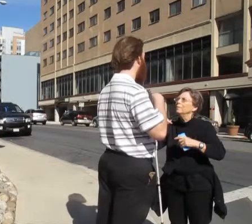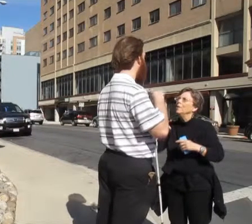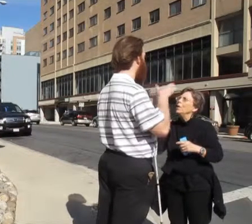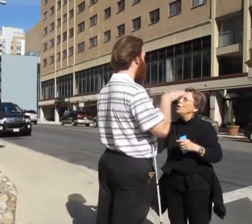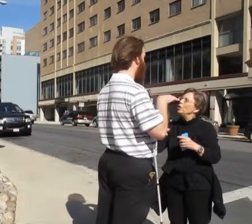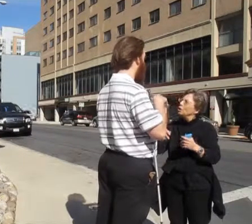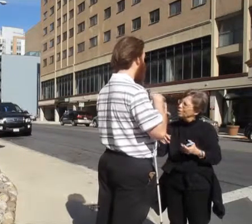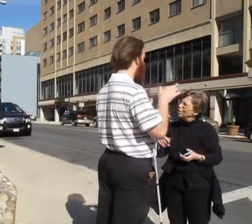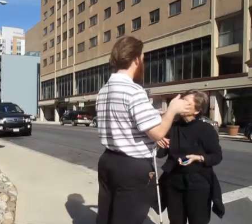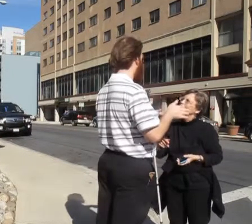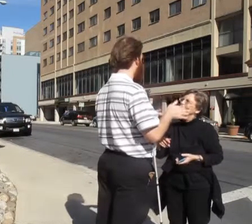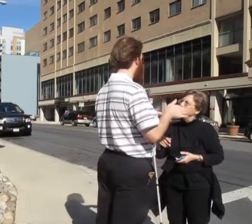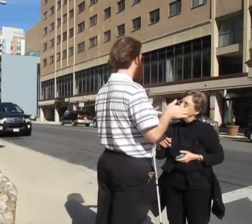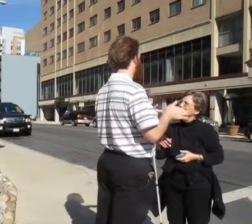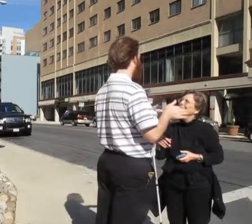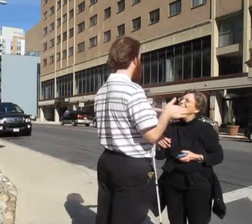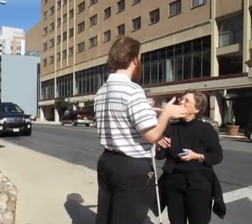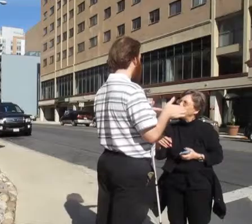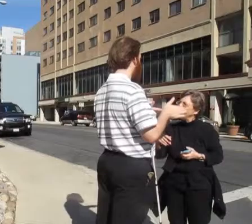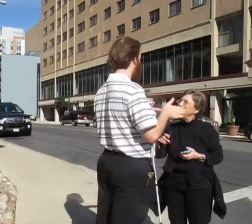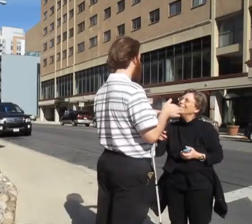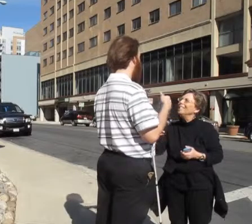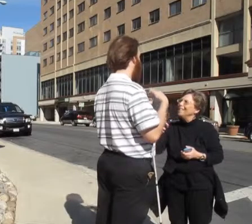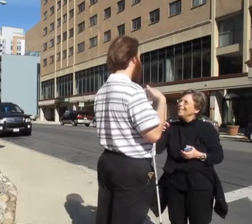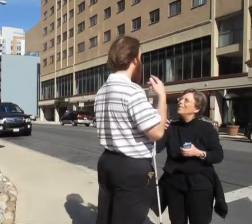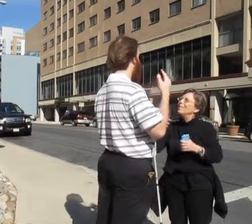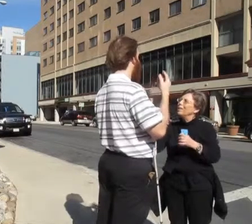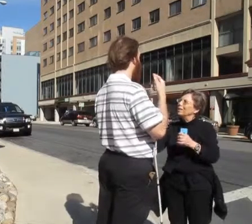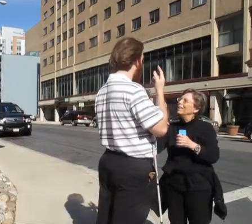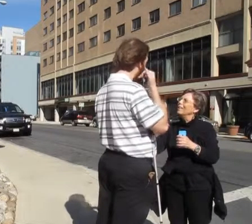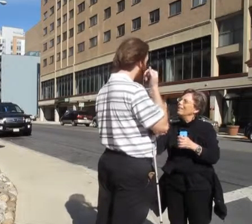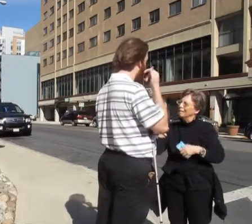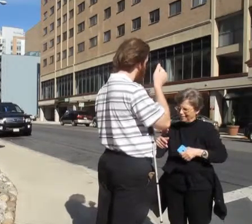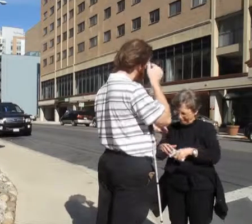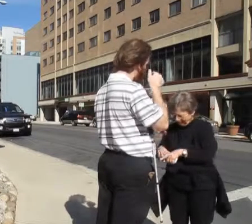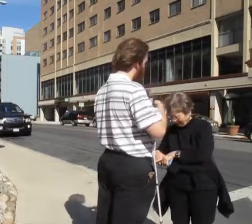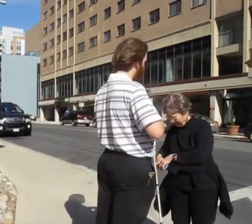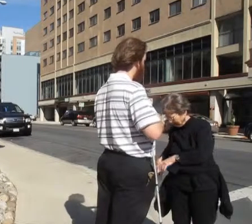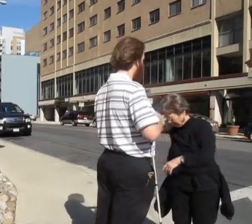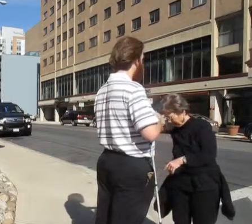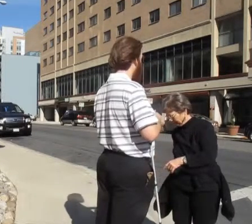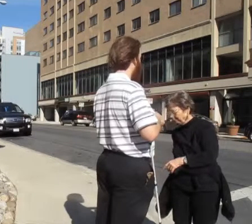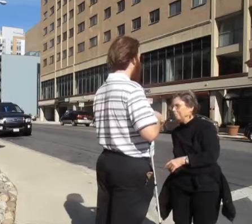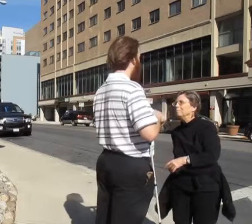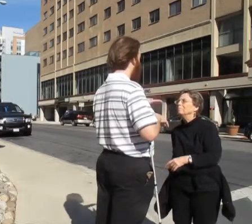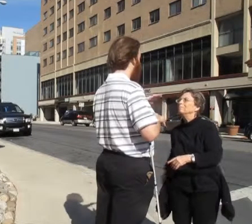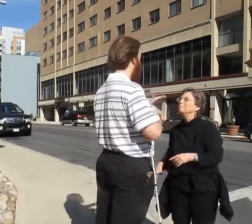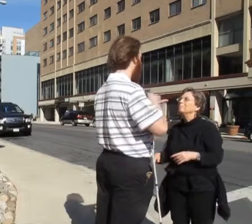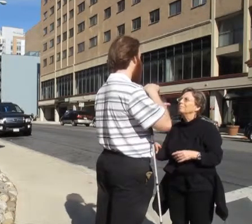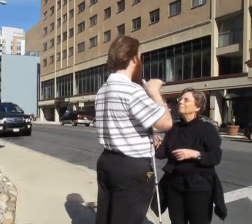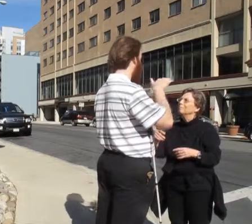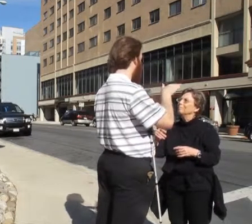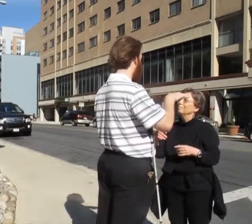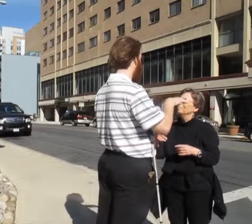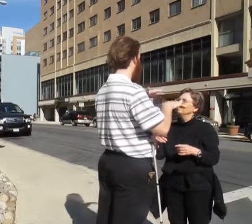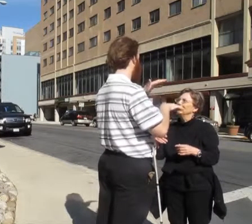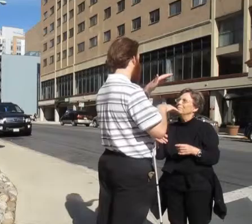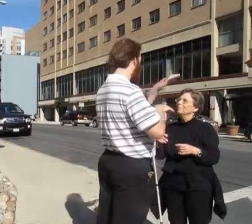thinking of how many steps I've taken. Okay. So you're... And if I remember right, I take roughly six times.